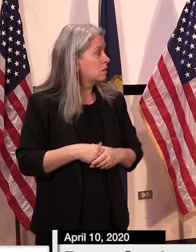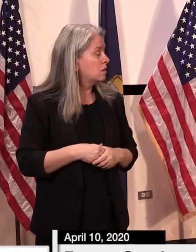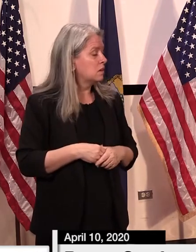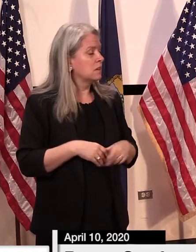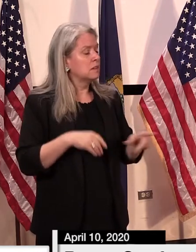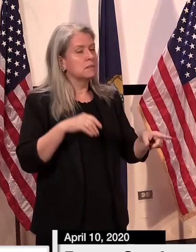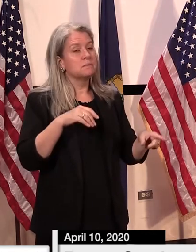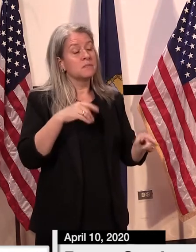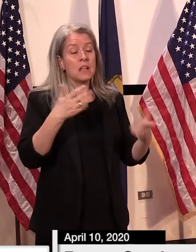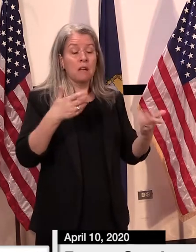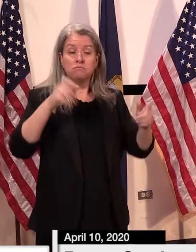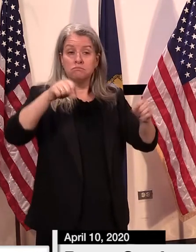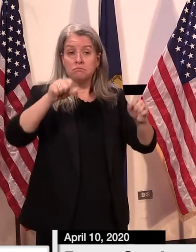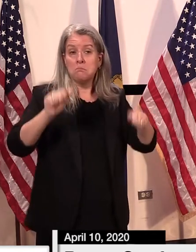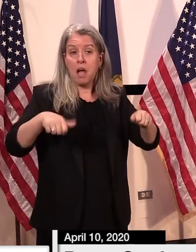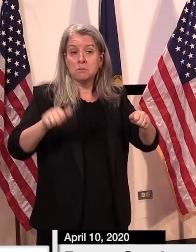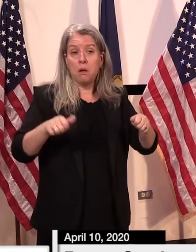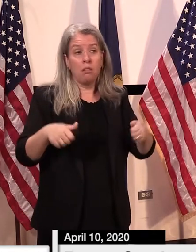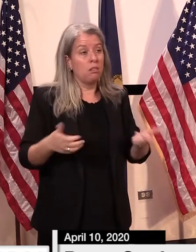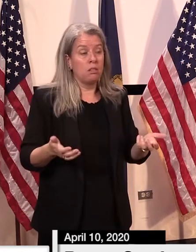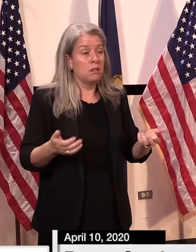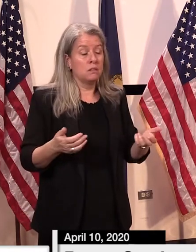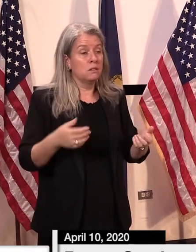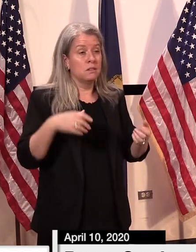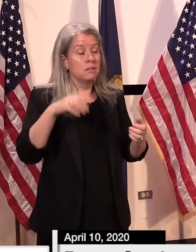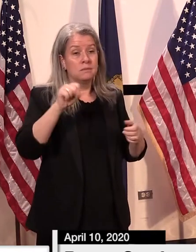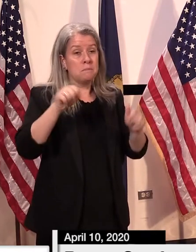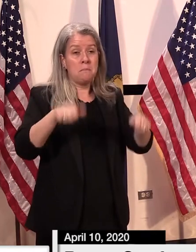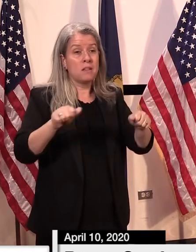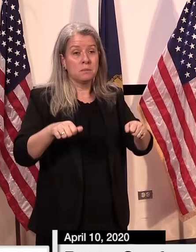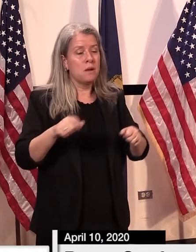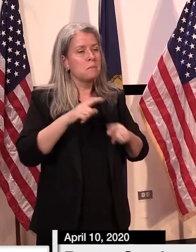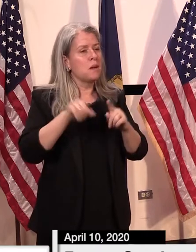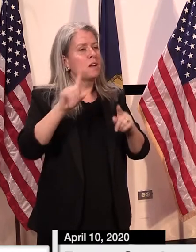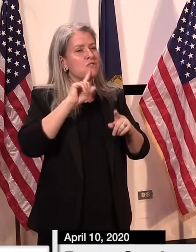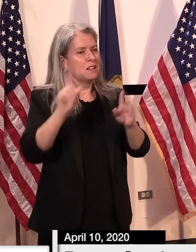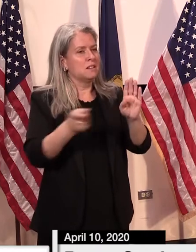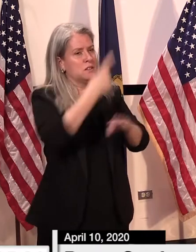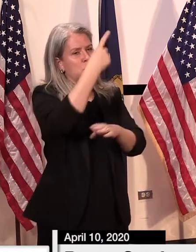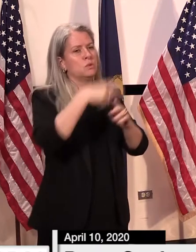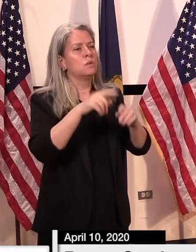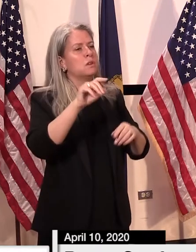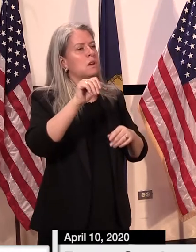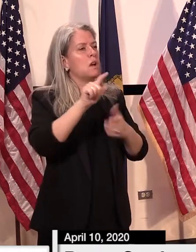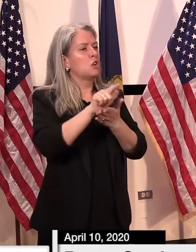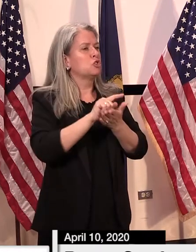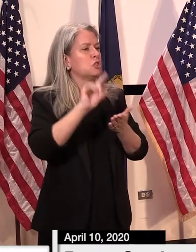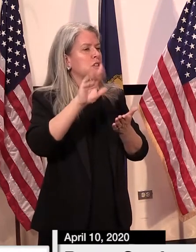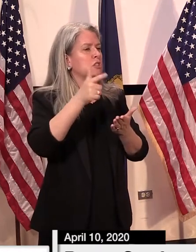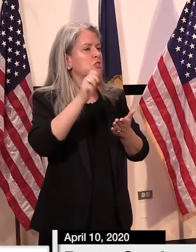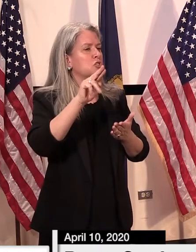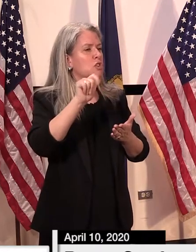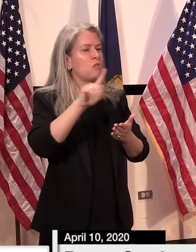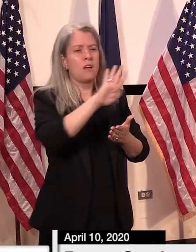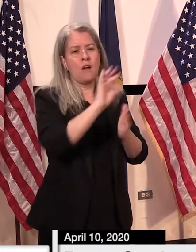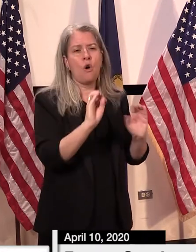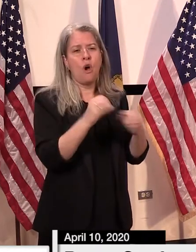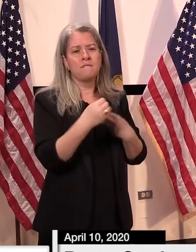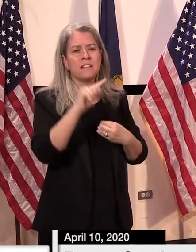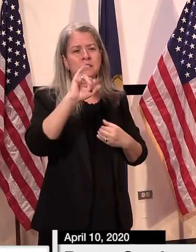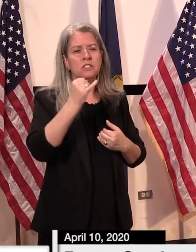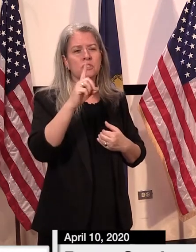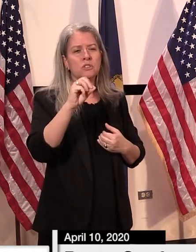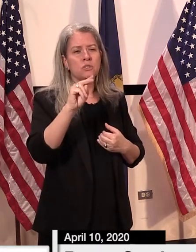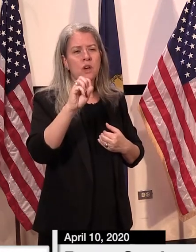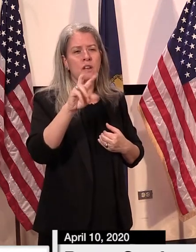Well, that is a possibility. All of those decisions are being vetted by the attorney general's office, so they're centralized. And, again, the hope